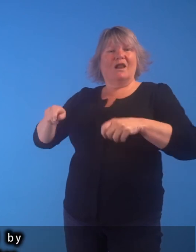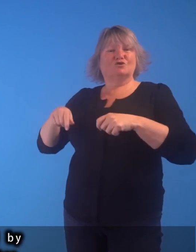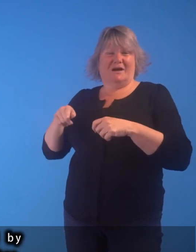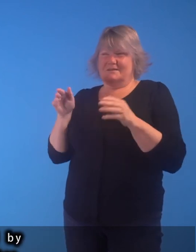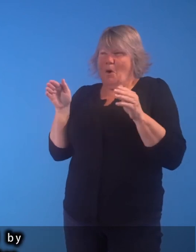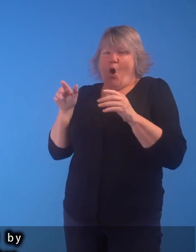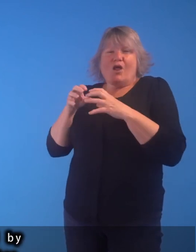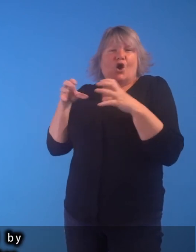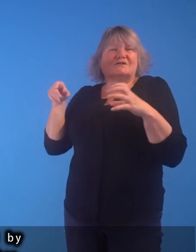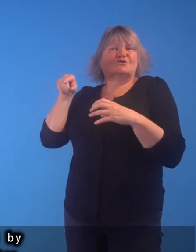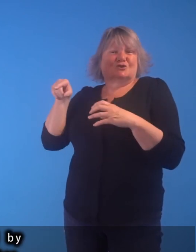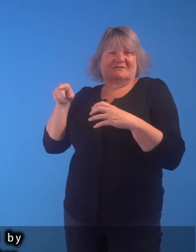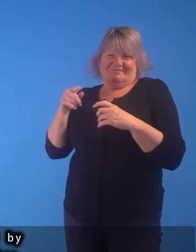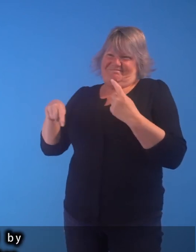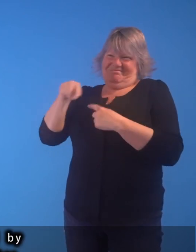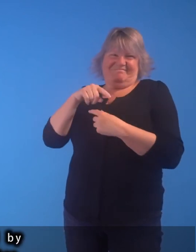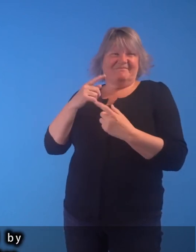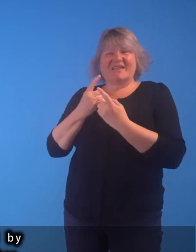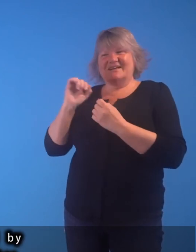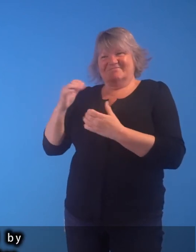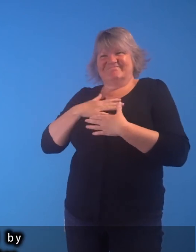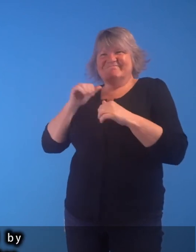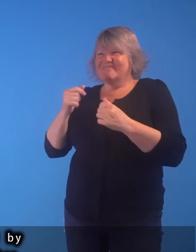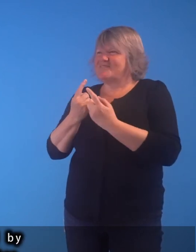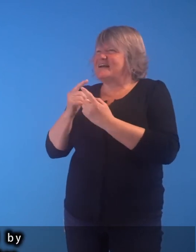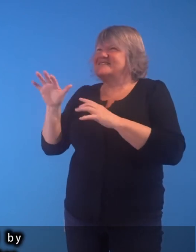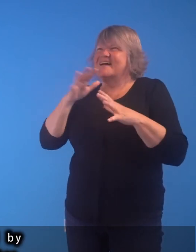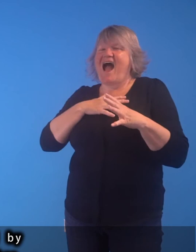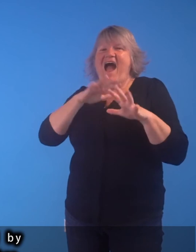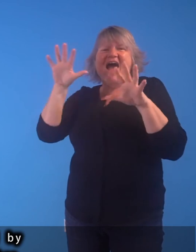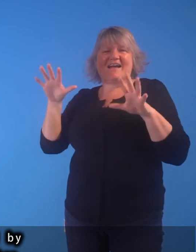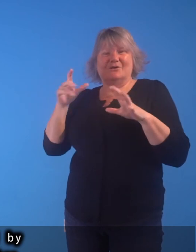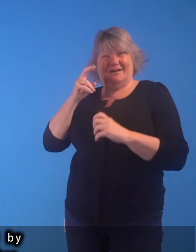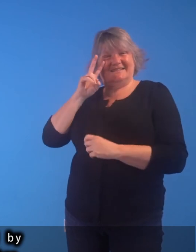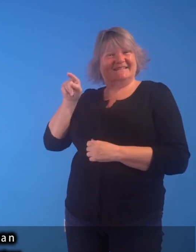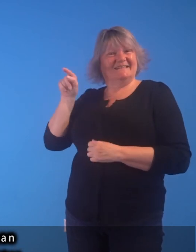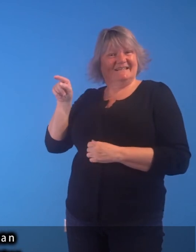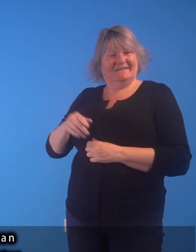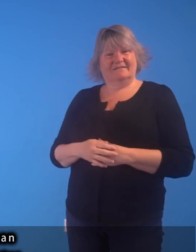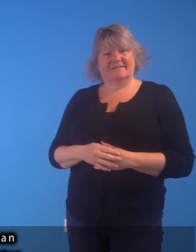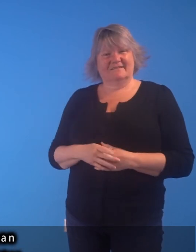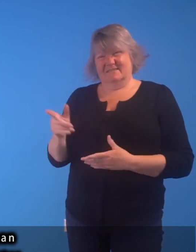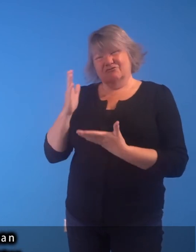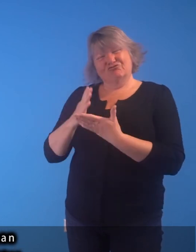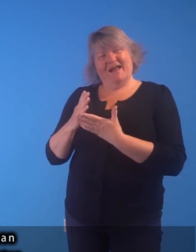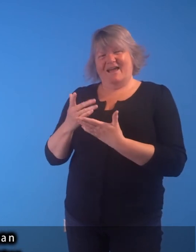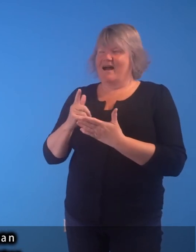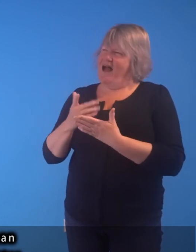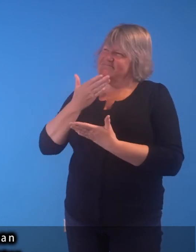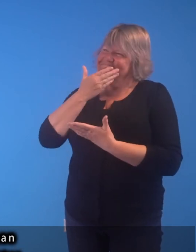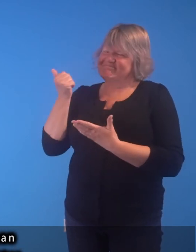tiny cottage, surrounded by the things that were dear to her. It is a tender portrait of a woman